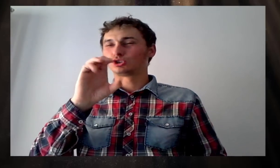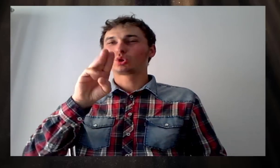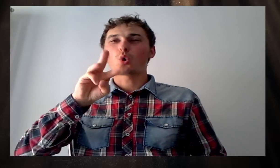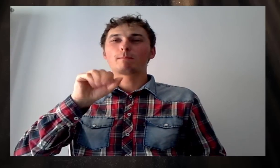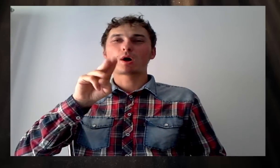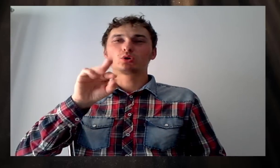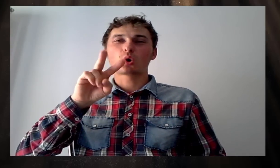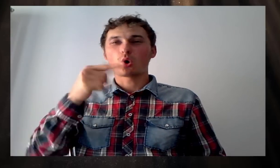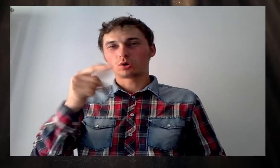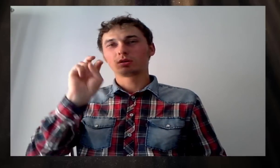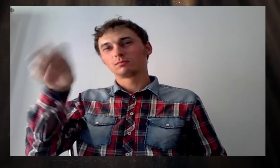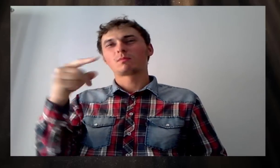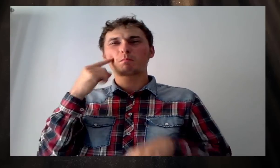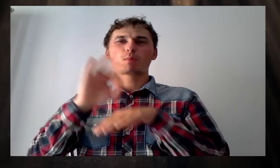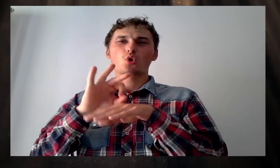I need stop it.